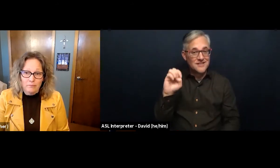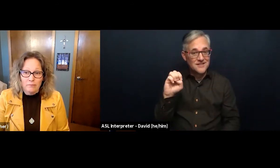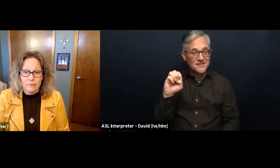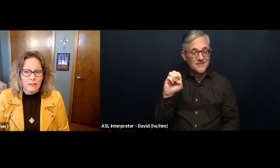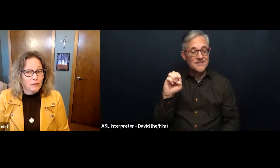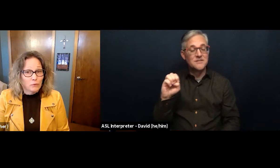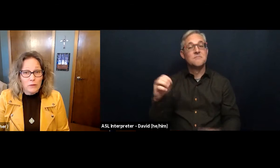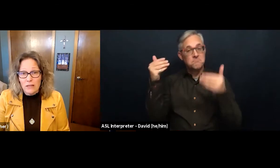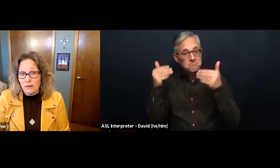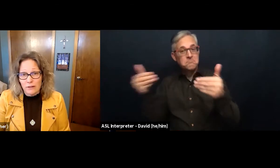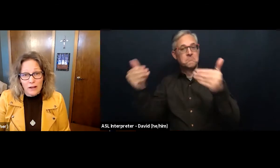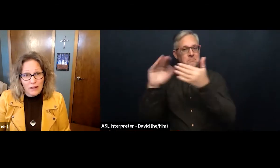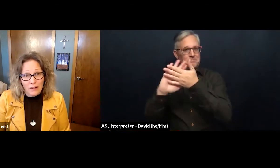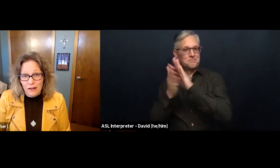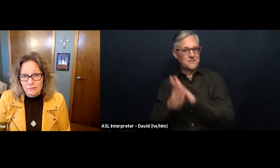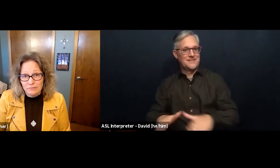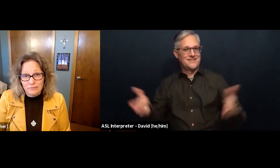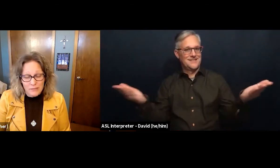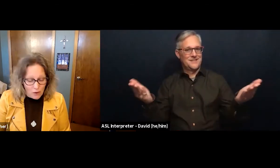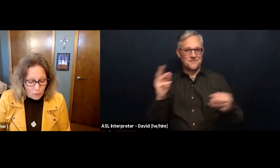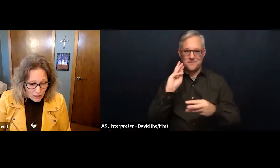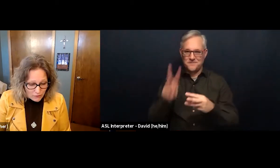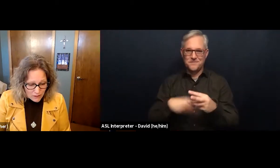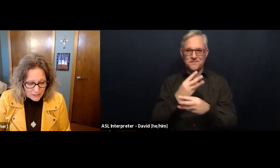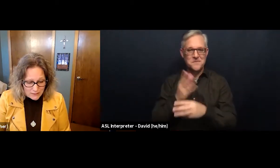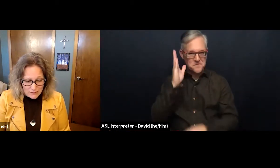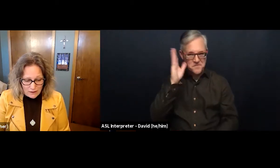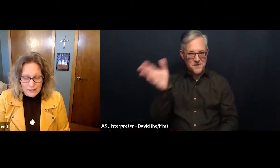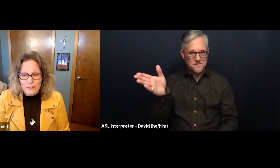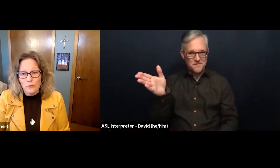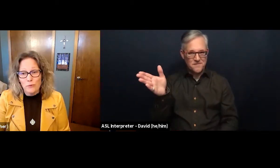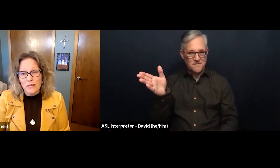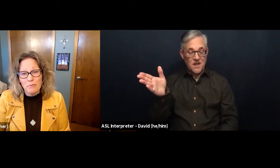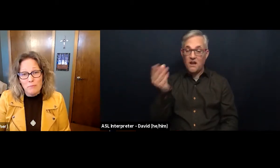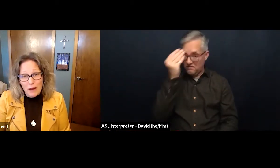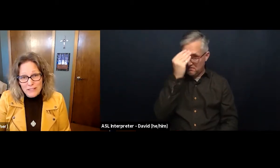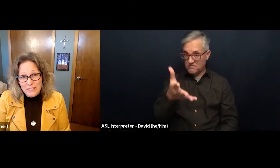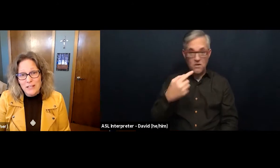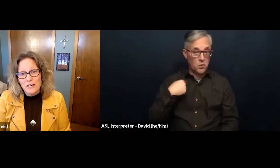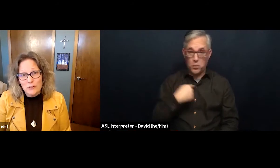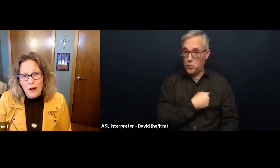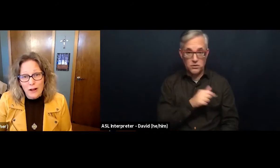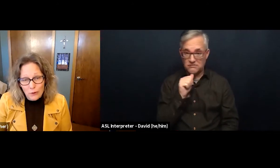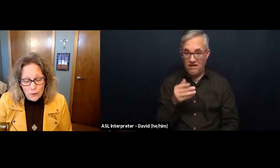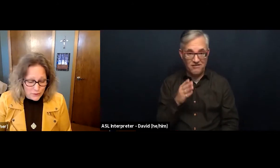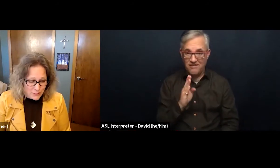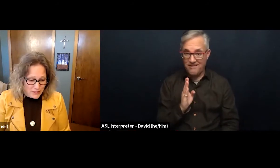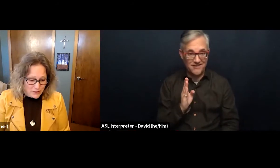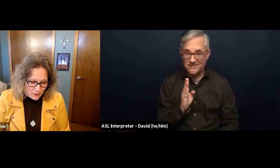and we are not God. Not one of us is God. So we must draw close to